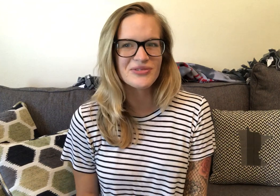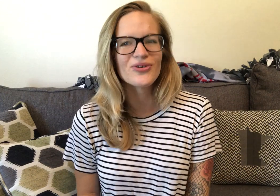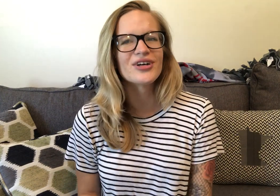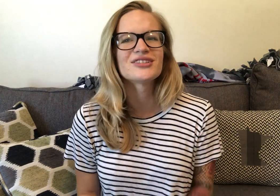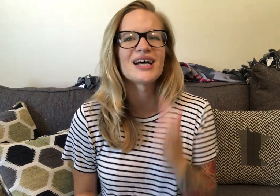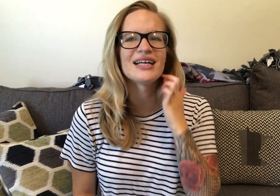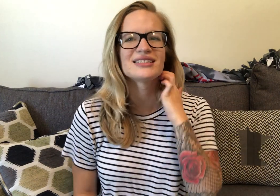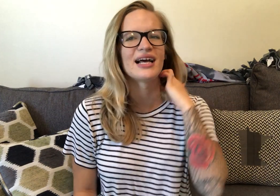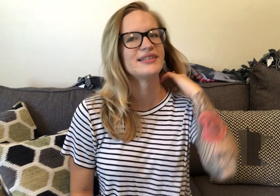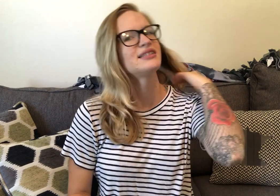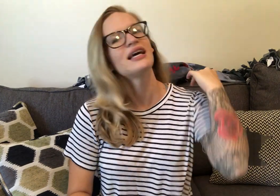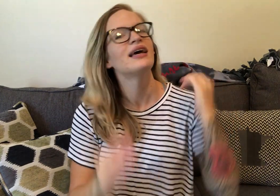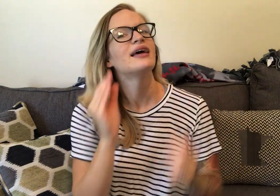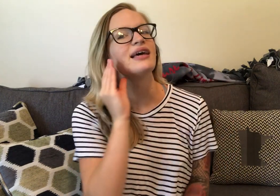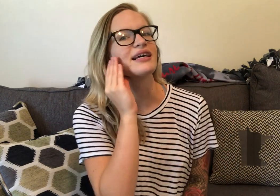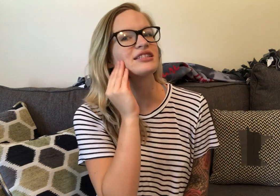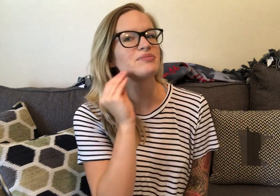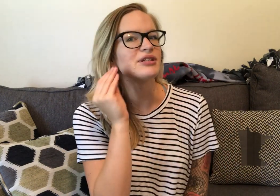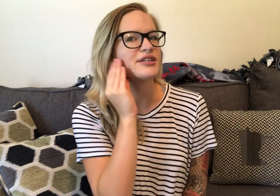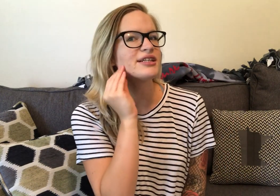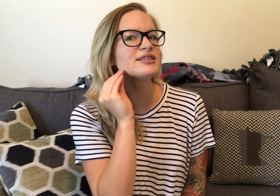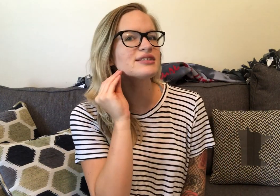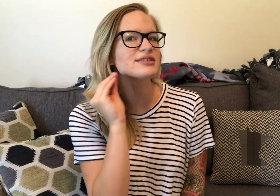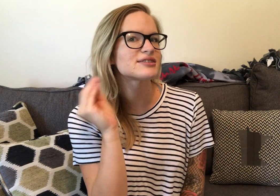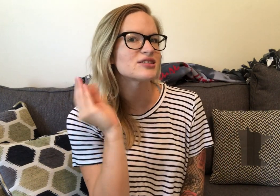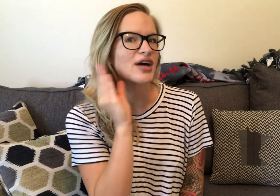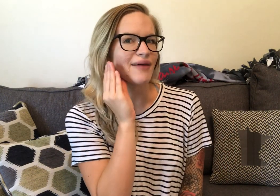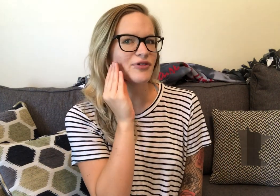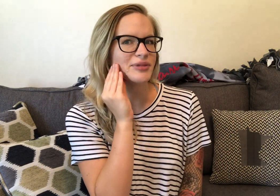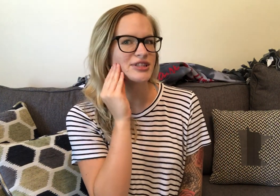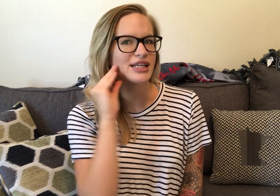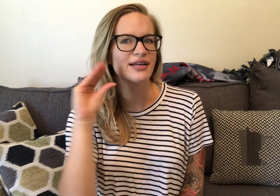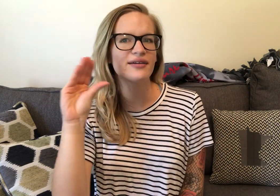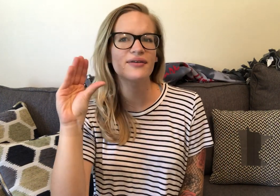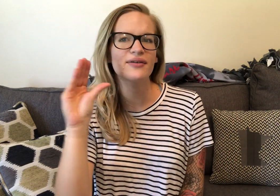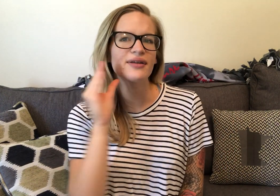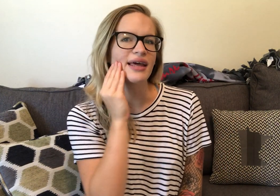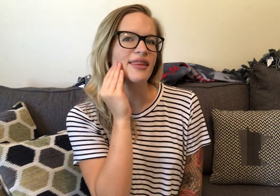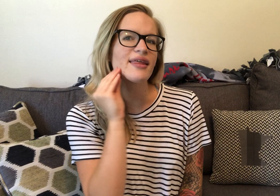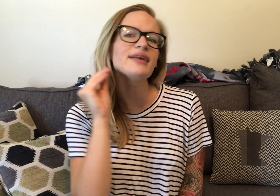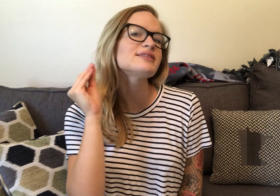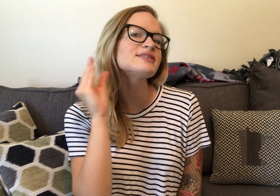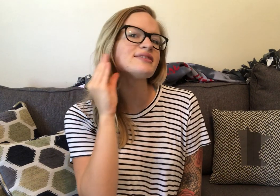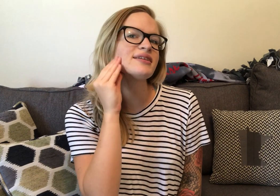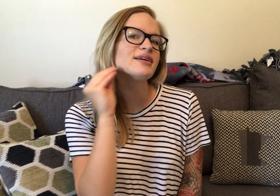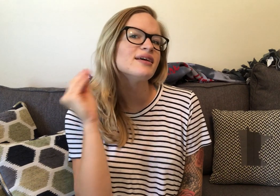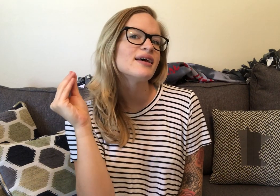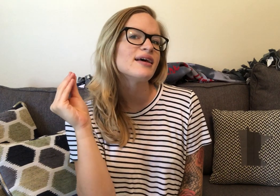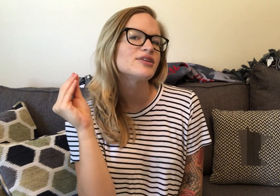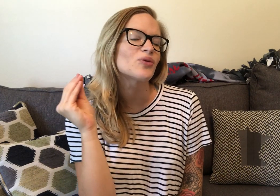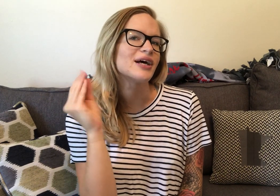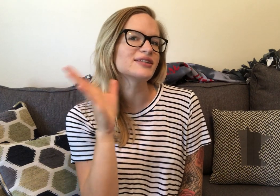before. So I signed. Experience. So grab from your chin. Like this. Twice.